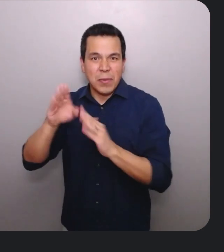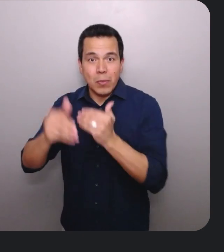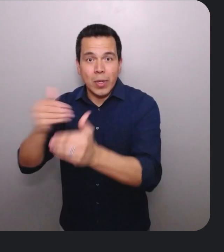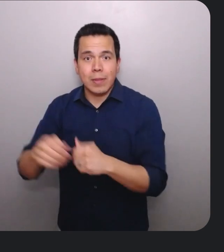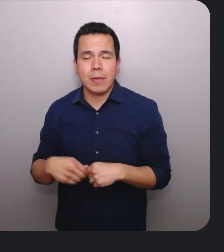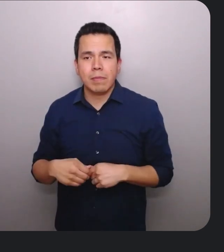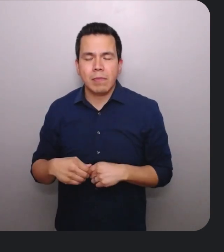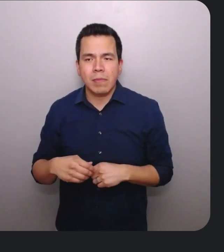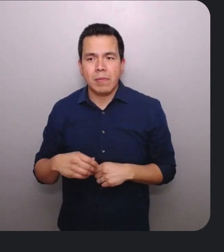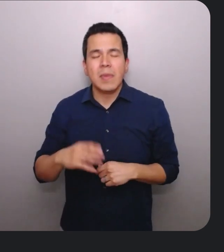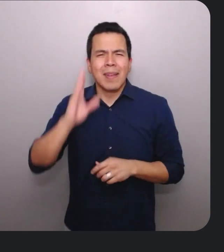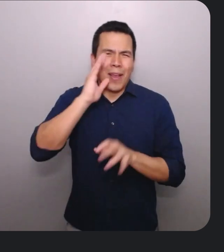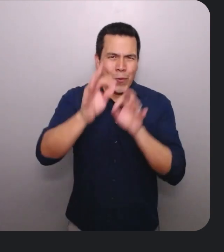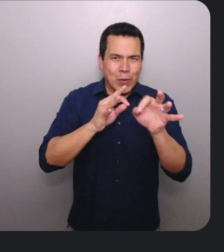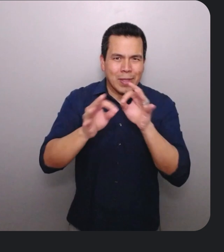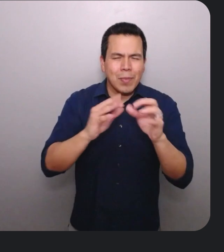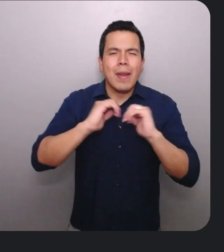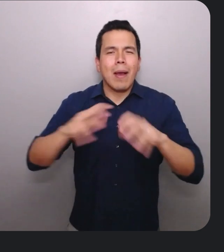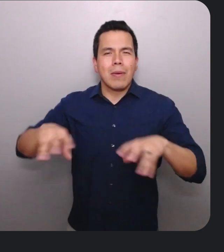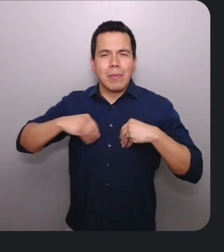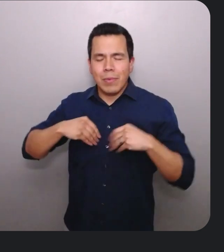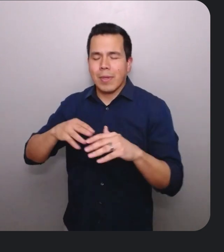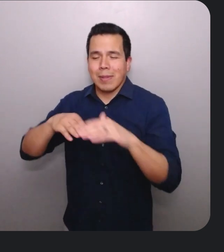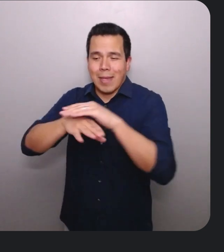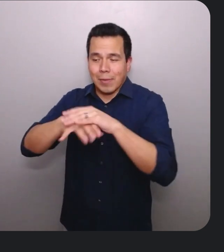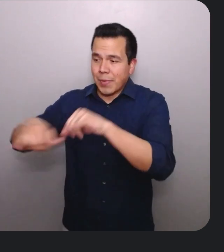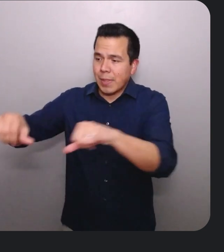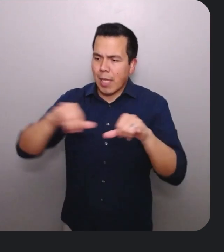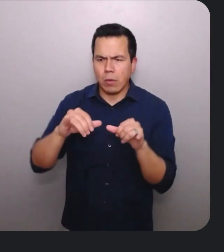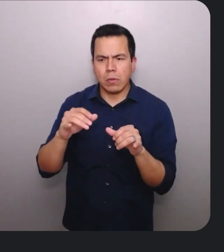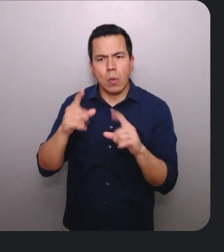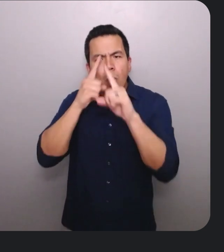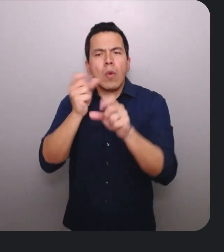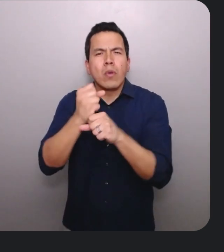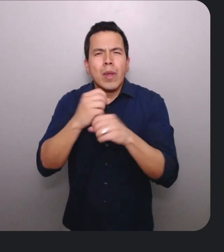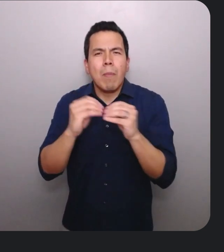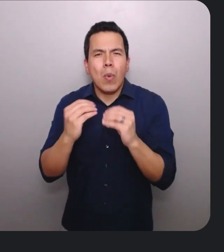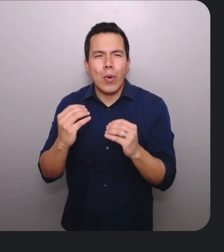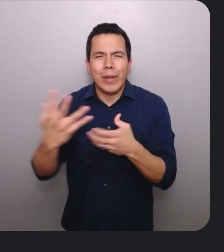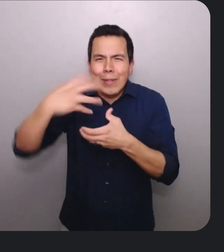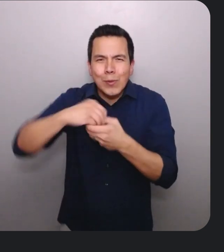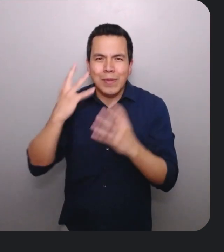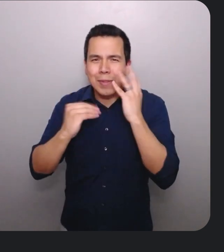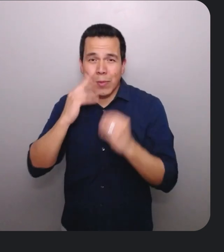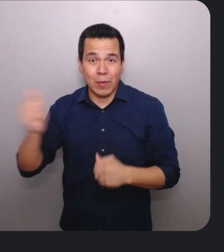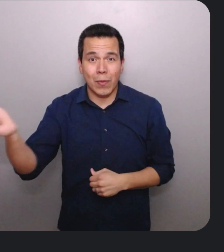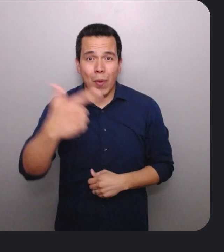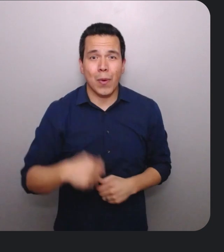I'll be discussing how to embrace accessibility standards to create more inclusive experiences for everyone. As of